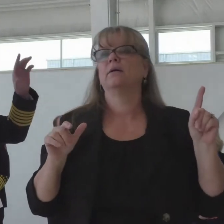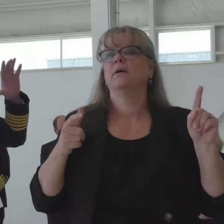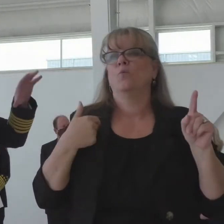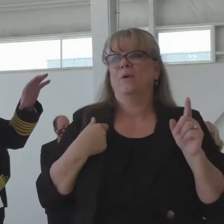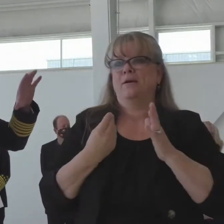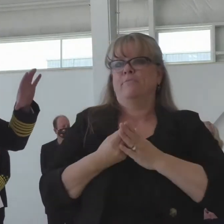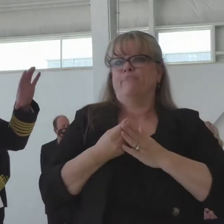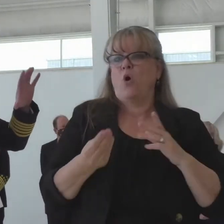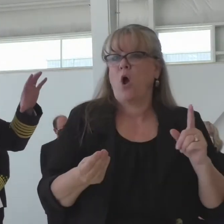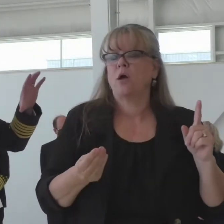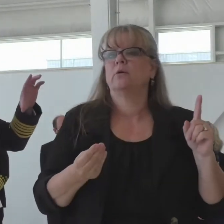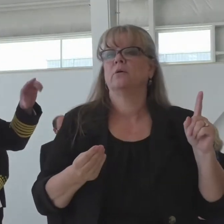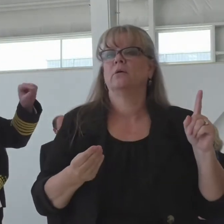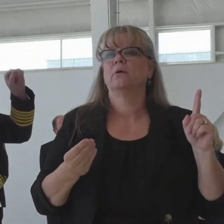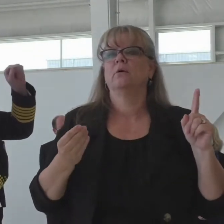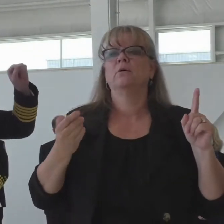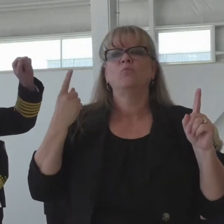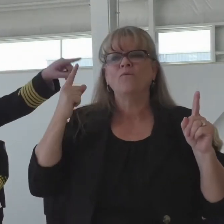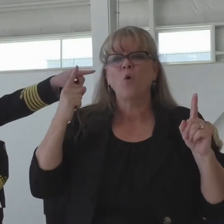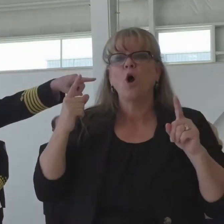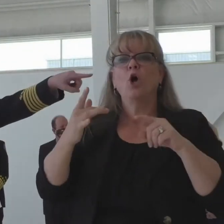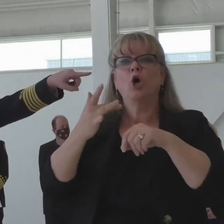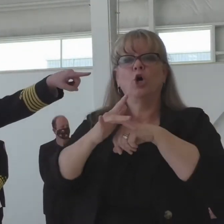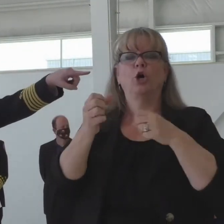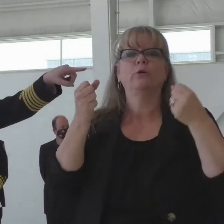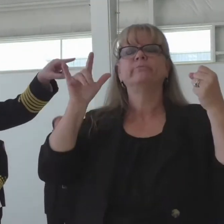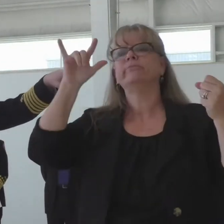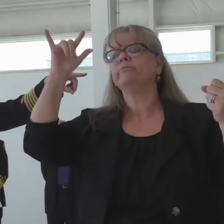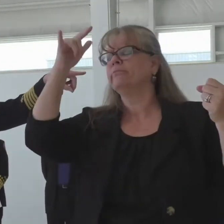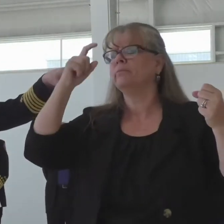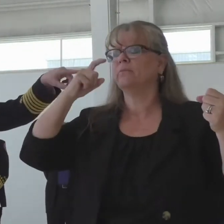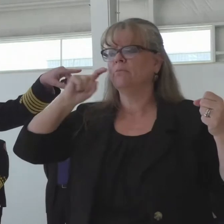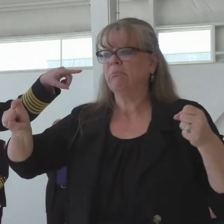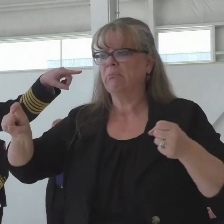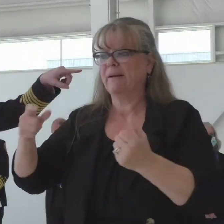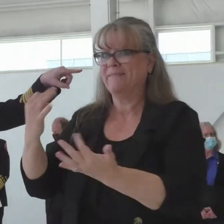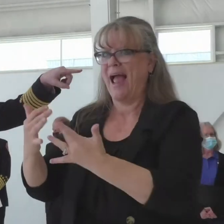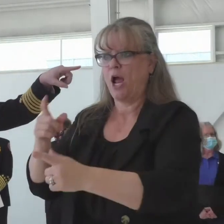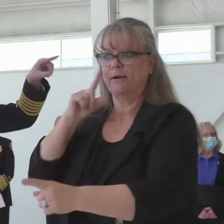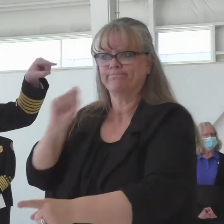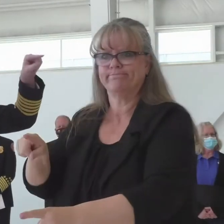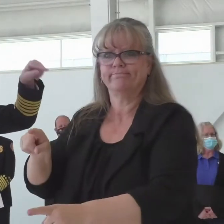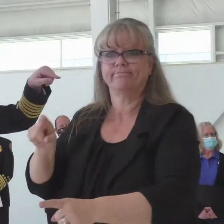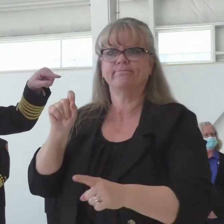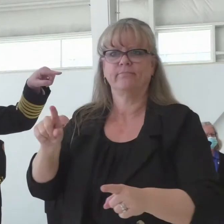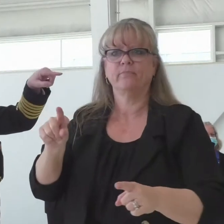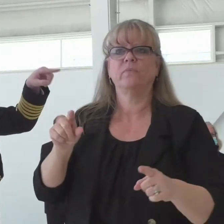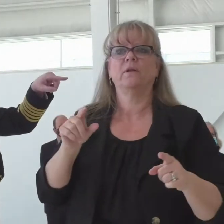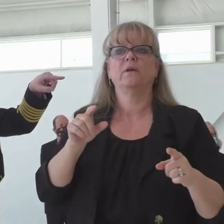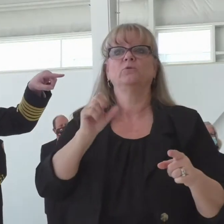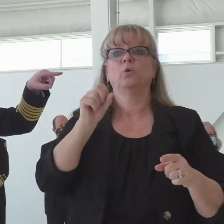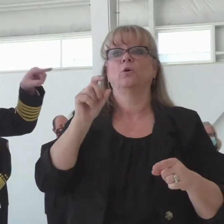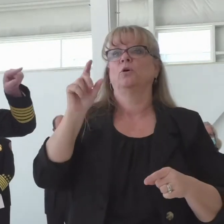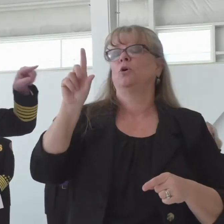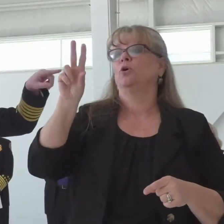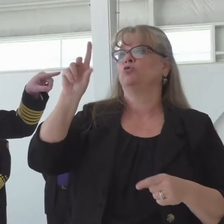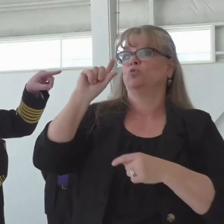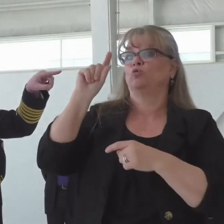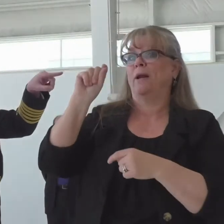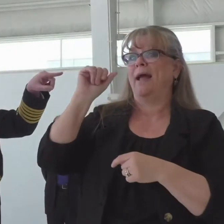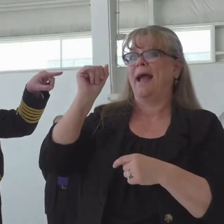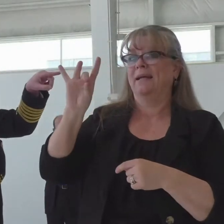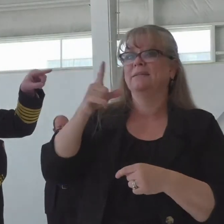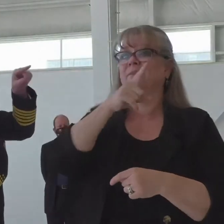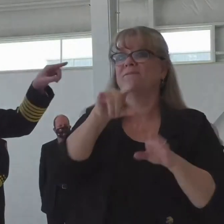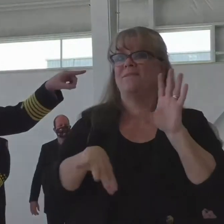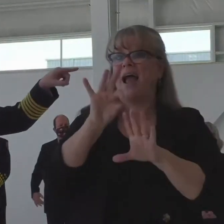for early detection of fires these aircraft in 2018 found 95 fires nobody knew